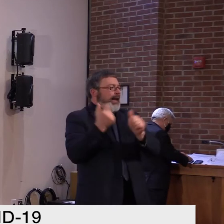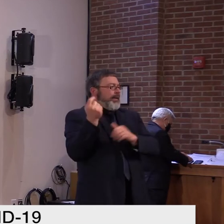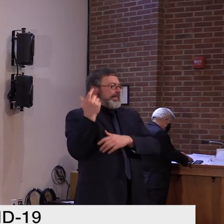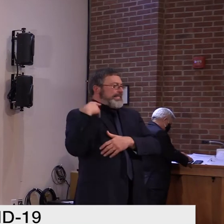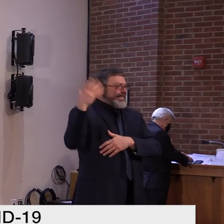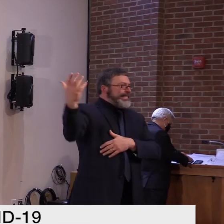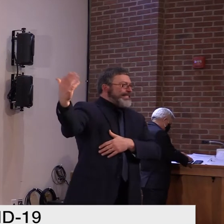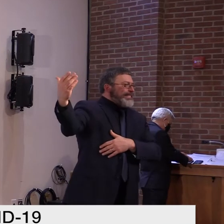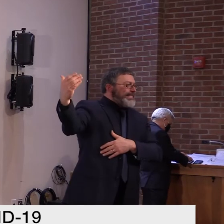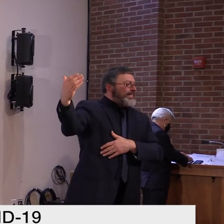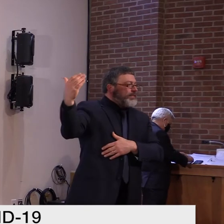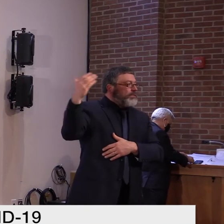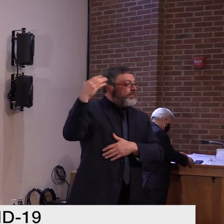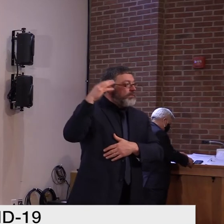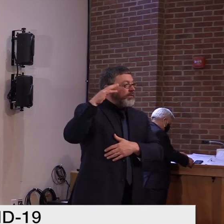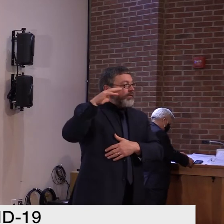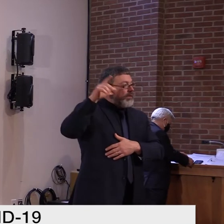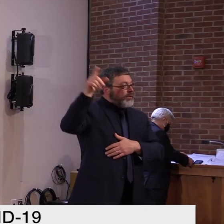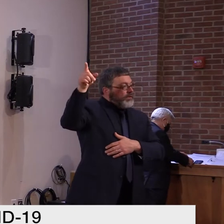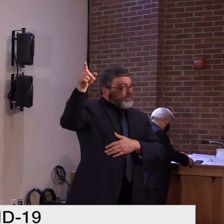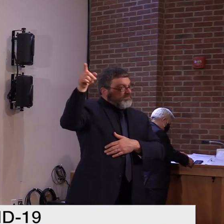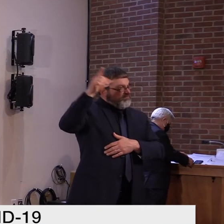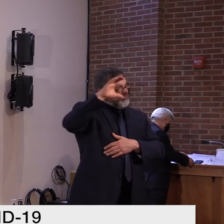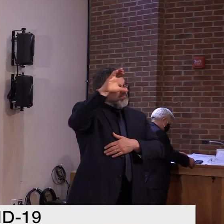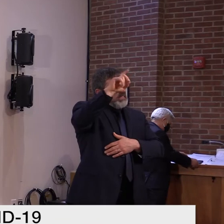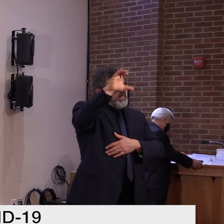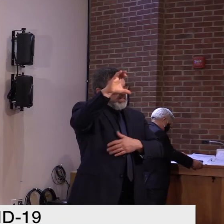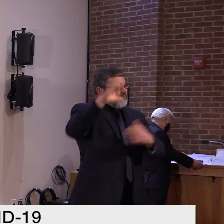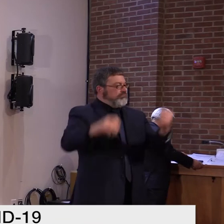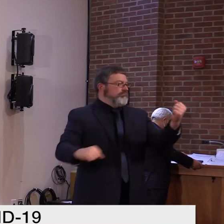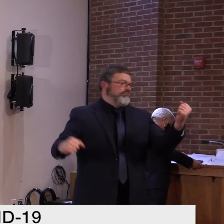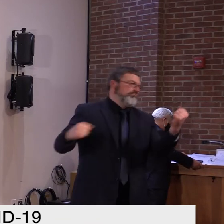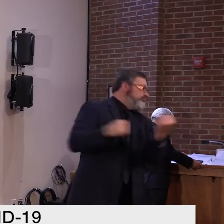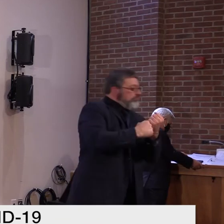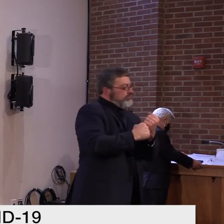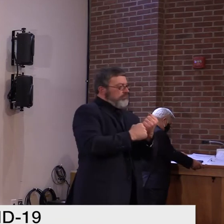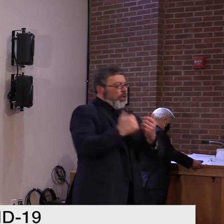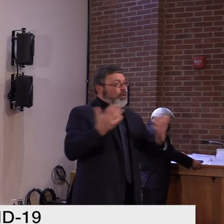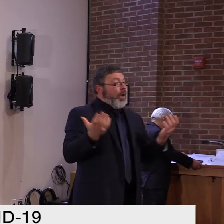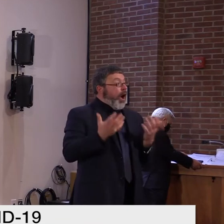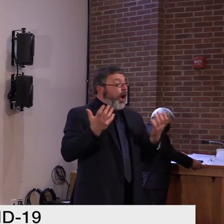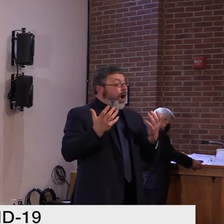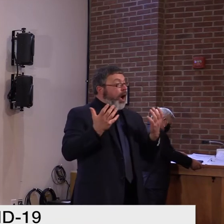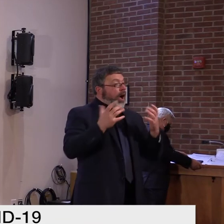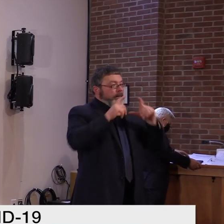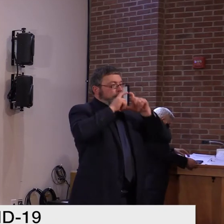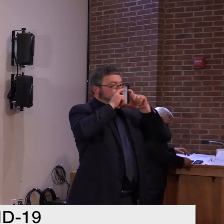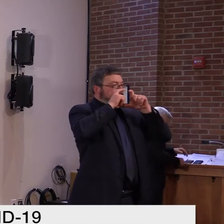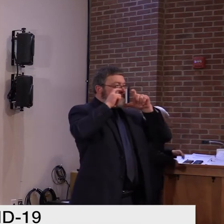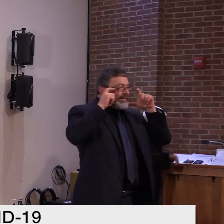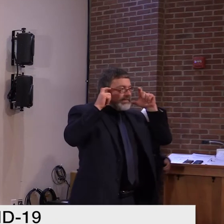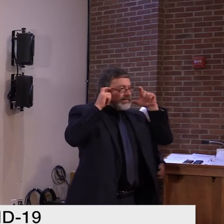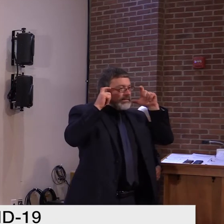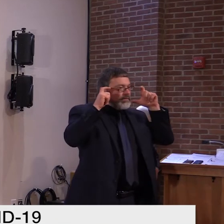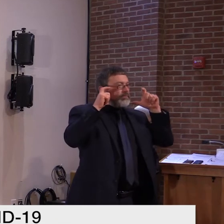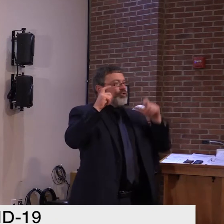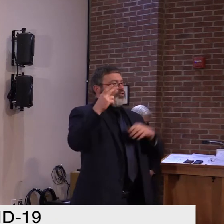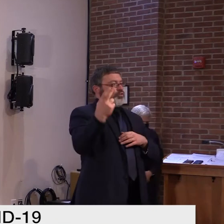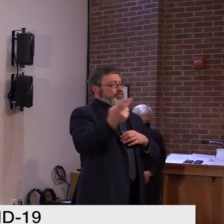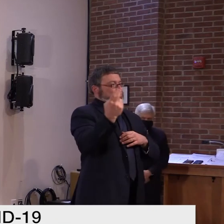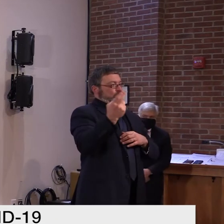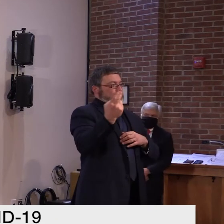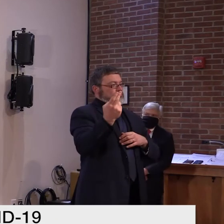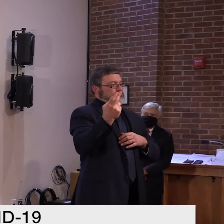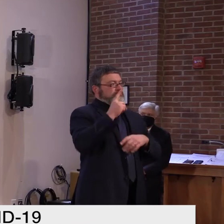affirmed something I've been saying for a long time here in Vermont, that the mask is indeed altruistic.